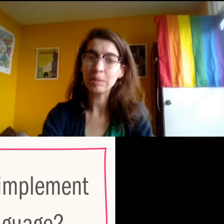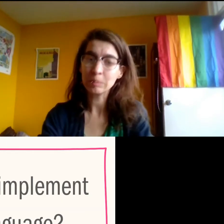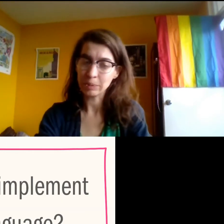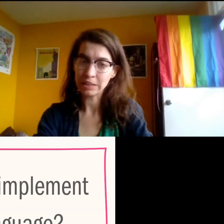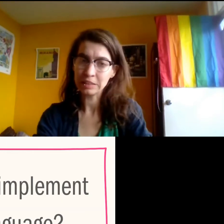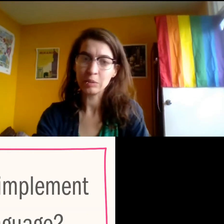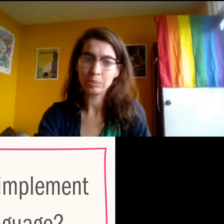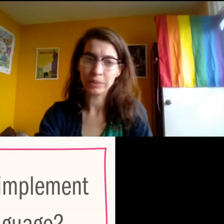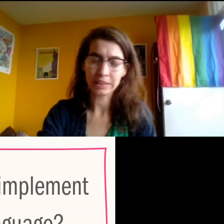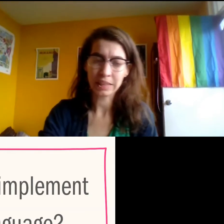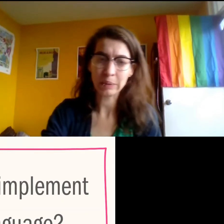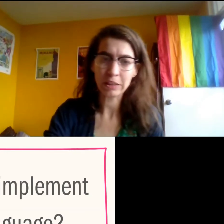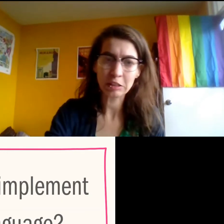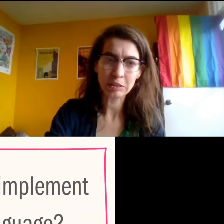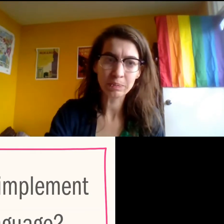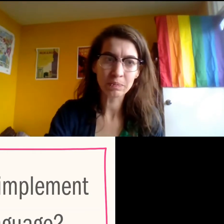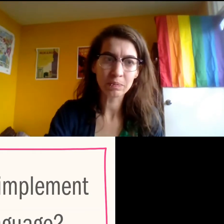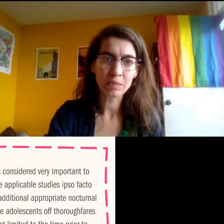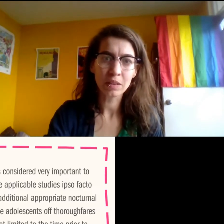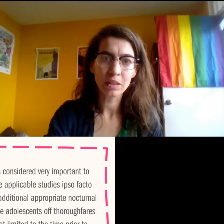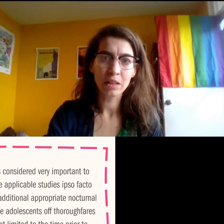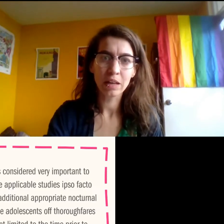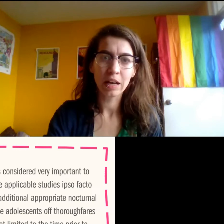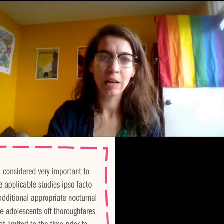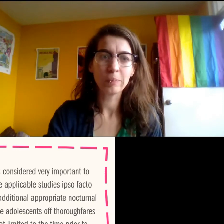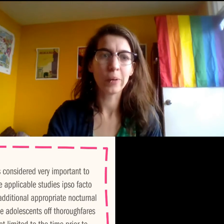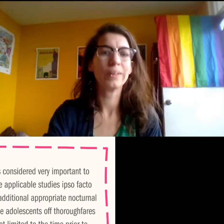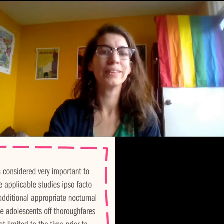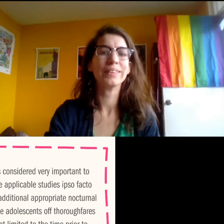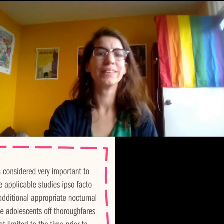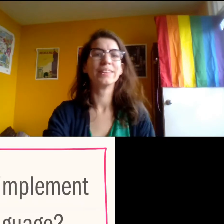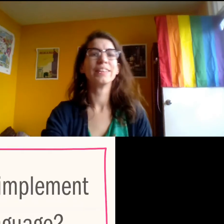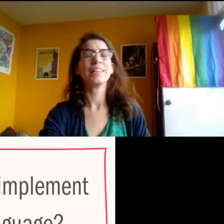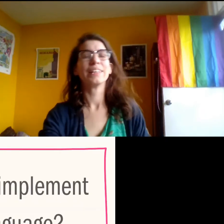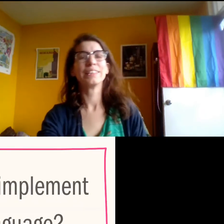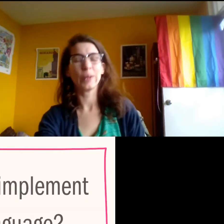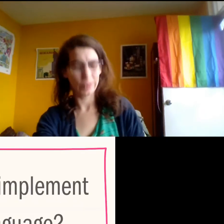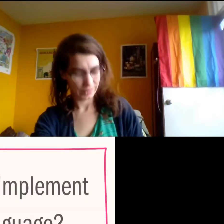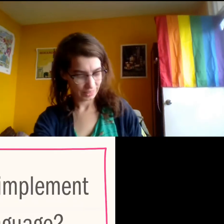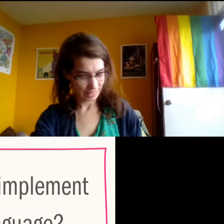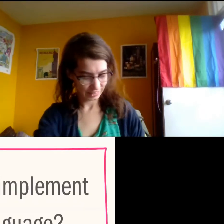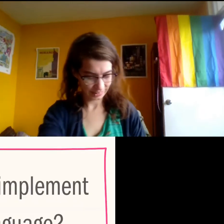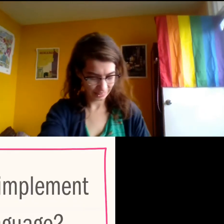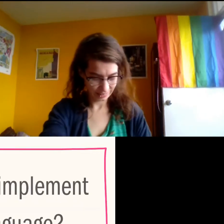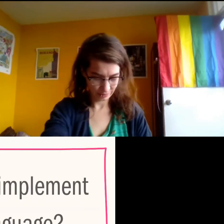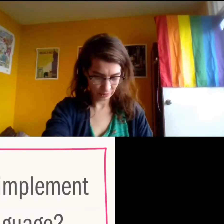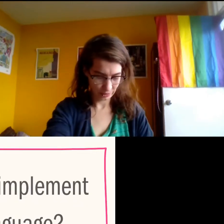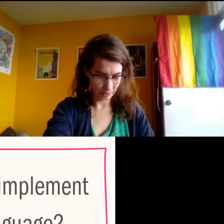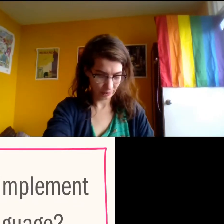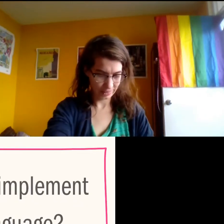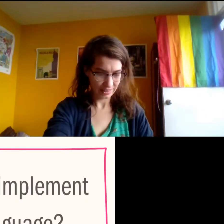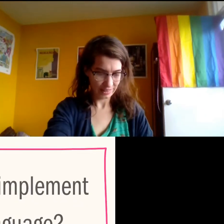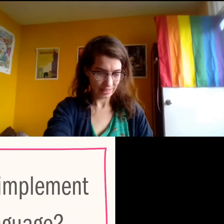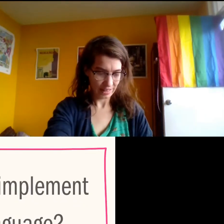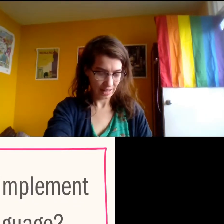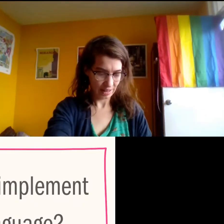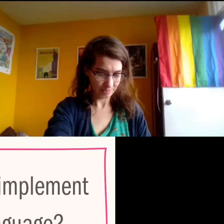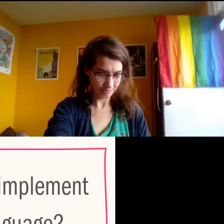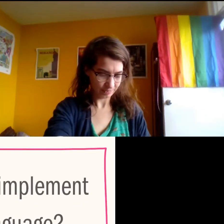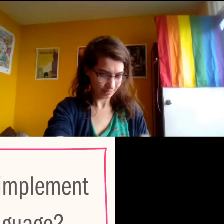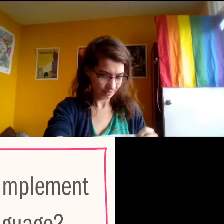we implement plain language? Um, oh, so actually give me one moment.